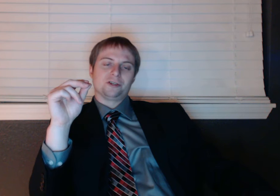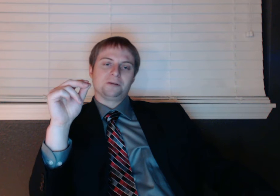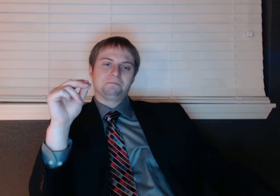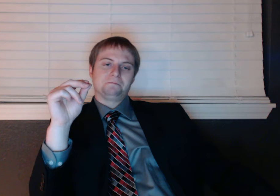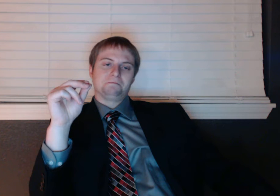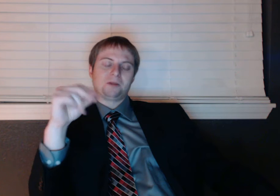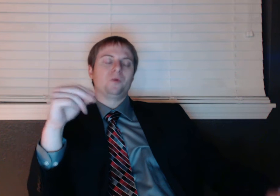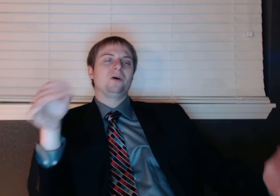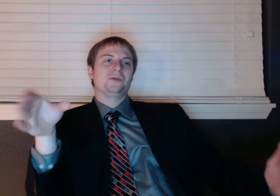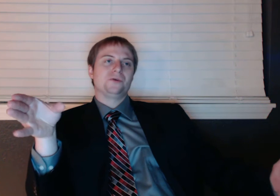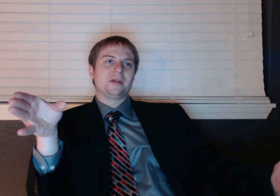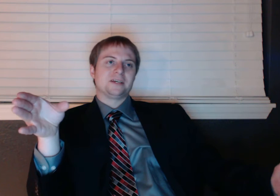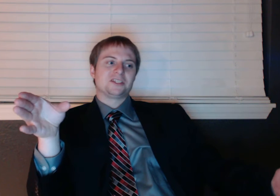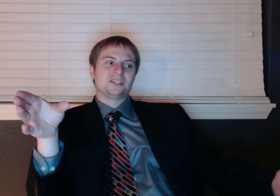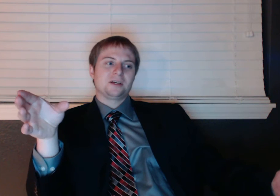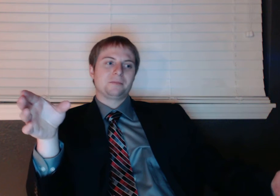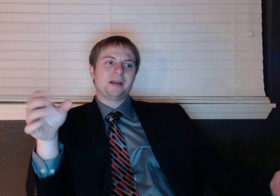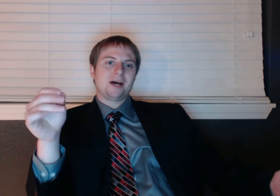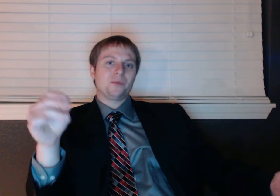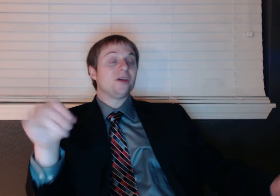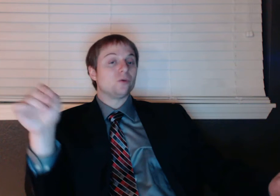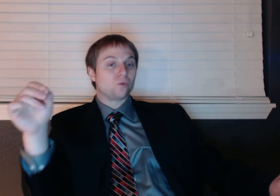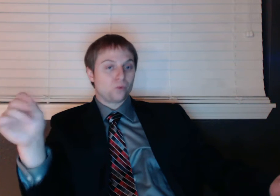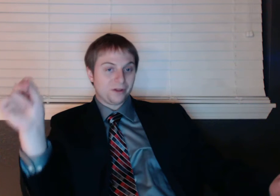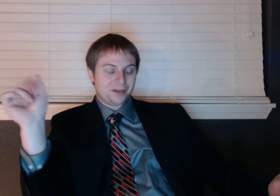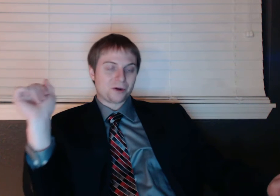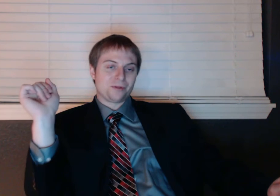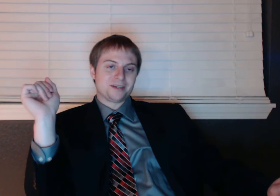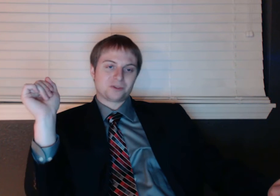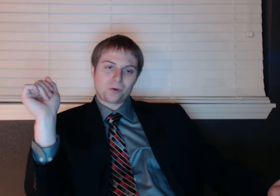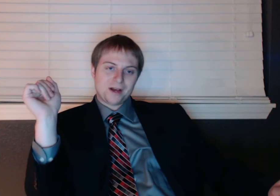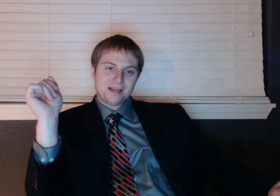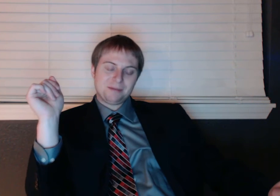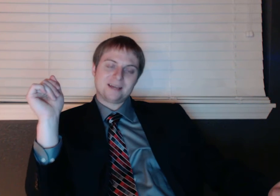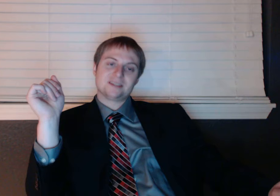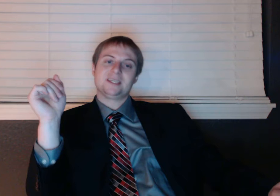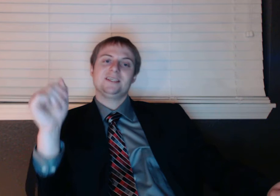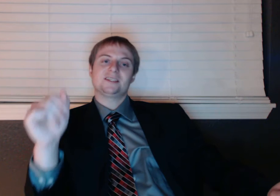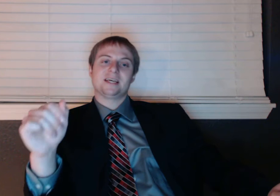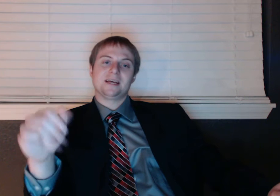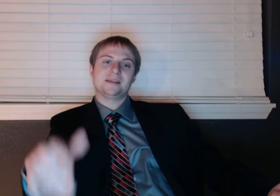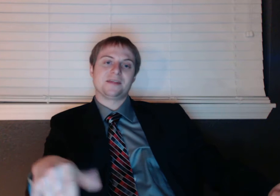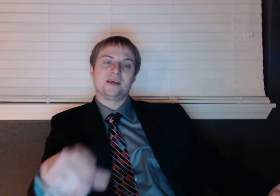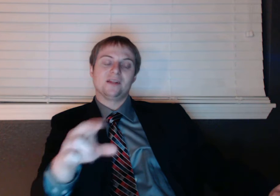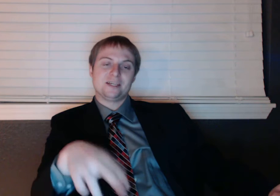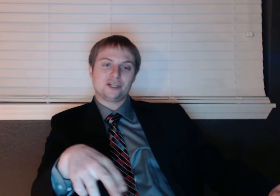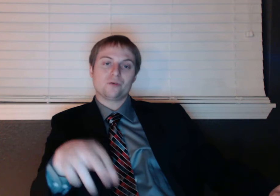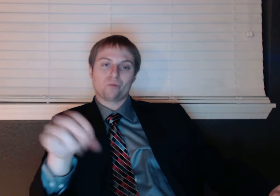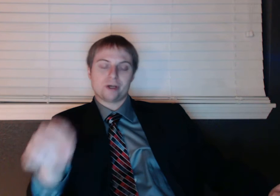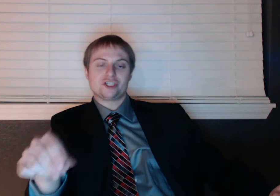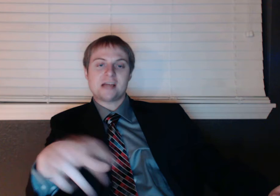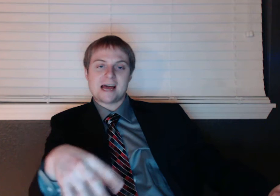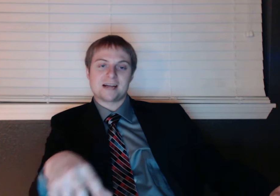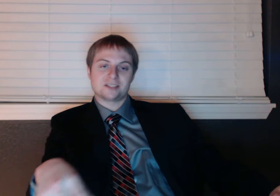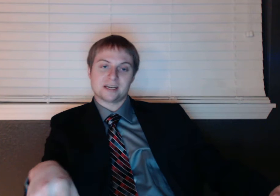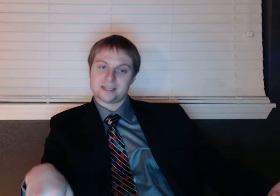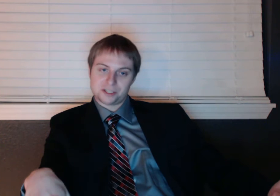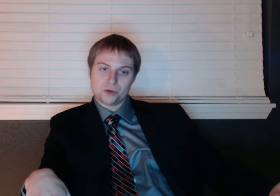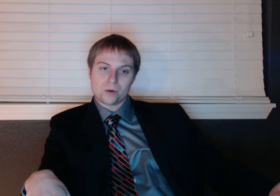Russia. Now, we all knew this, but now we really know this. Why? Because he said that the alleged Russian hacks against the